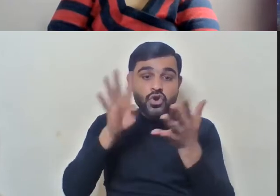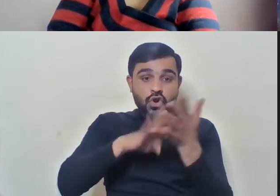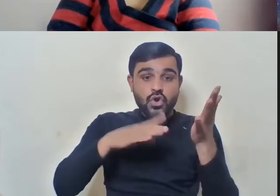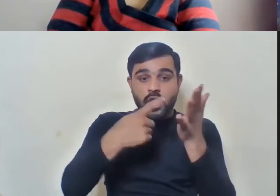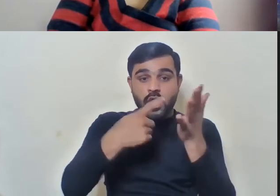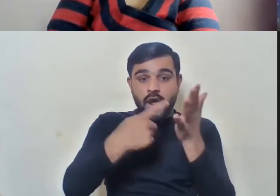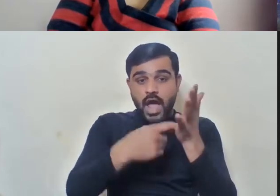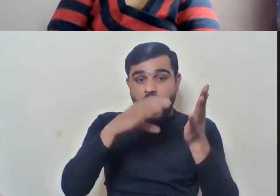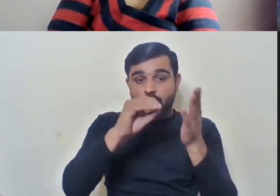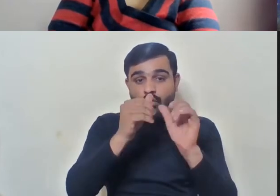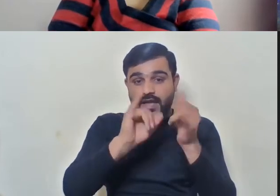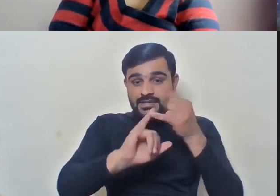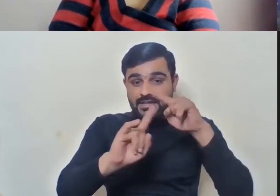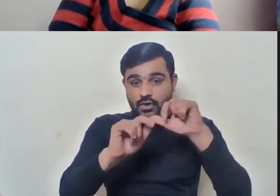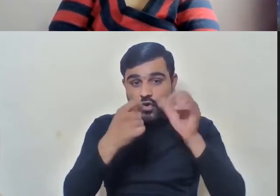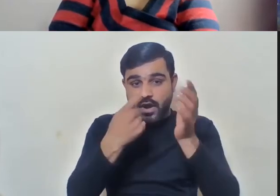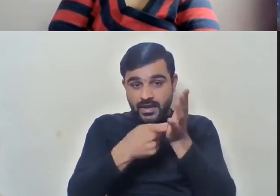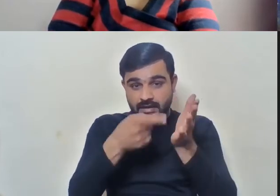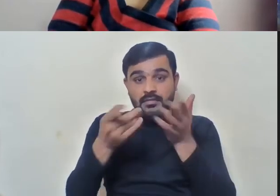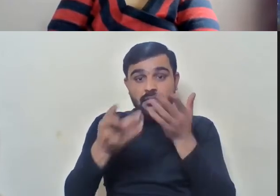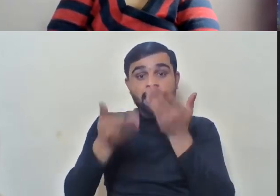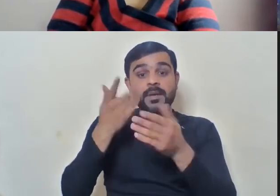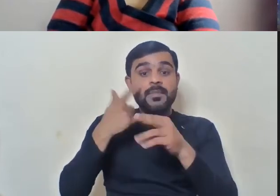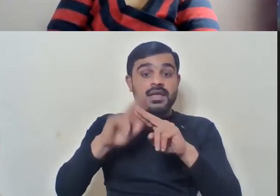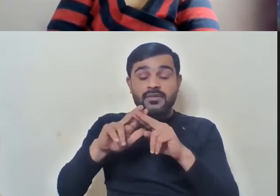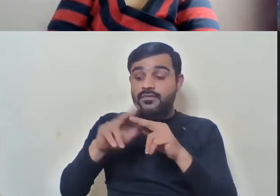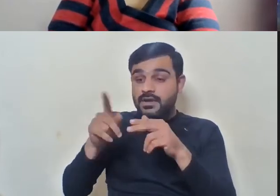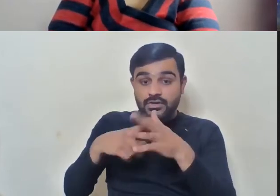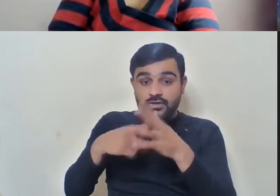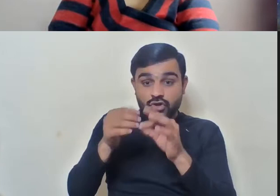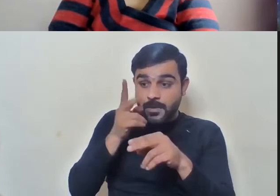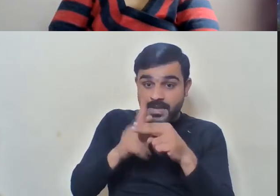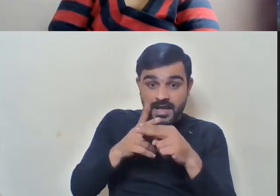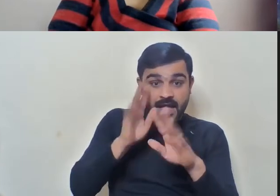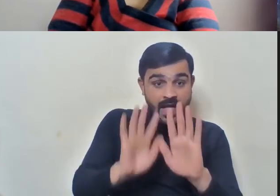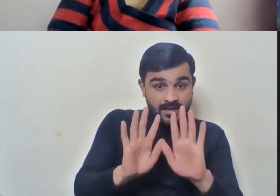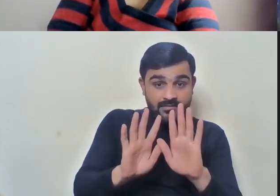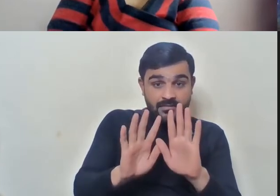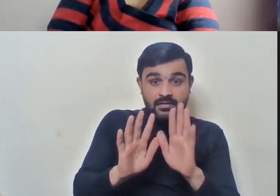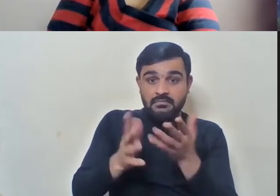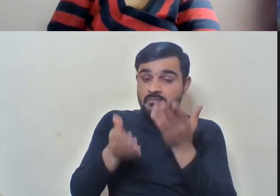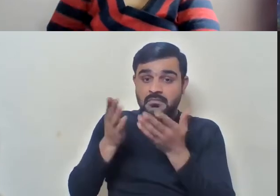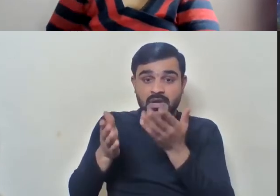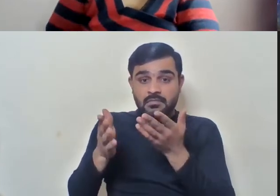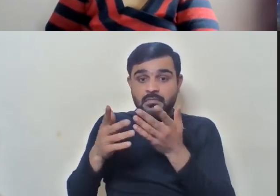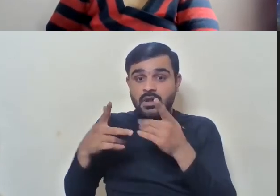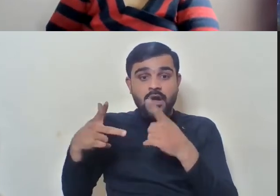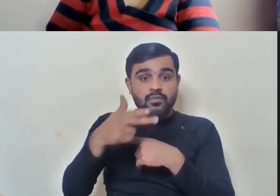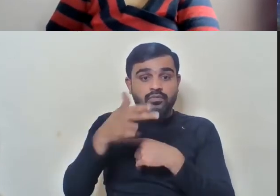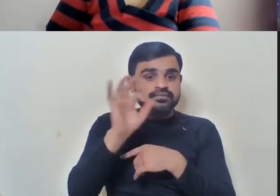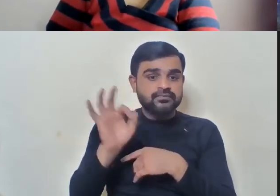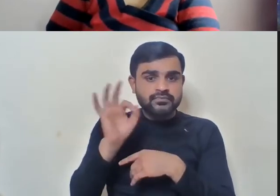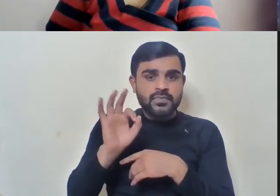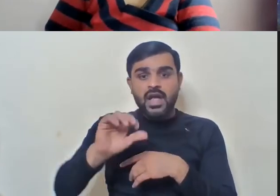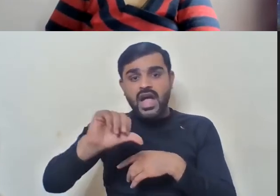So, if that post is there, now if he didn't make the cutoff, were there